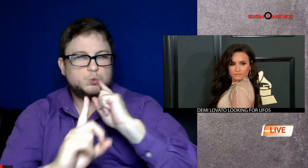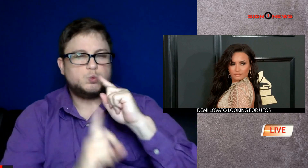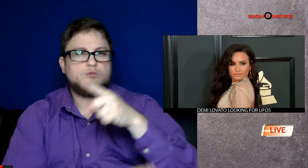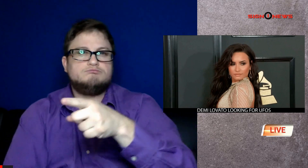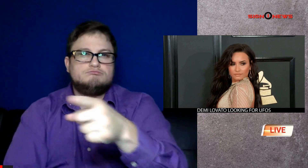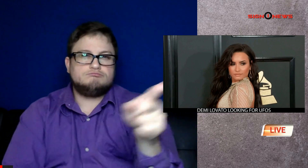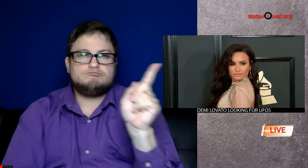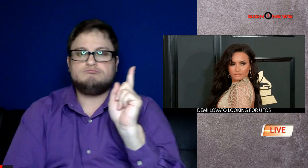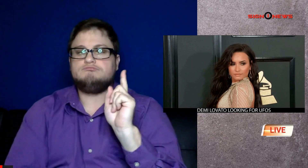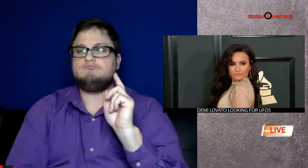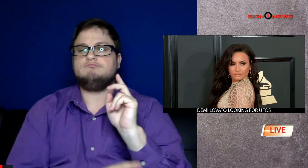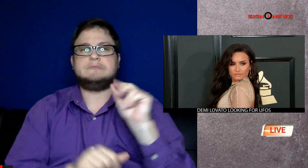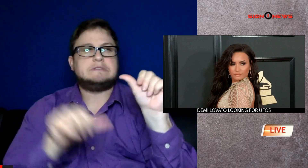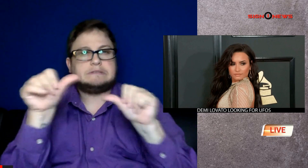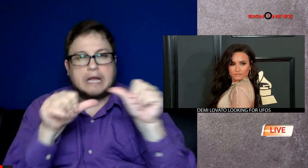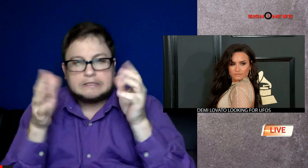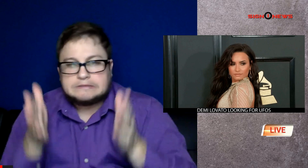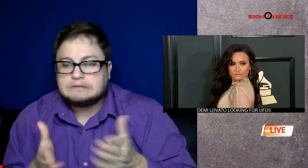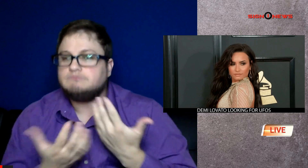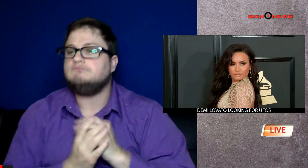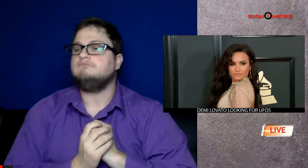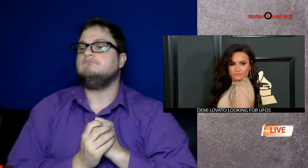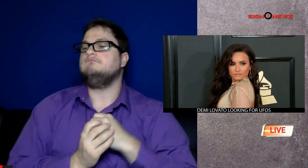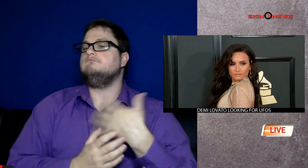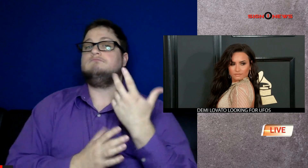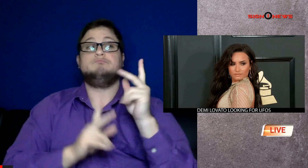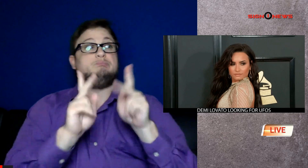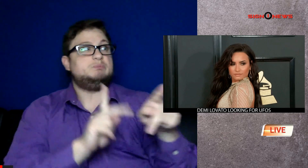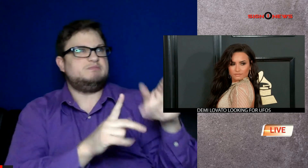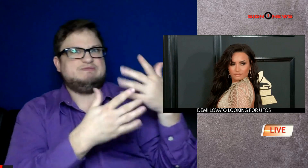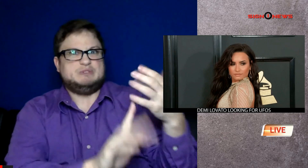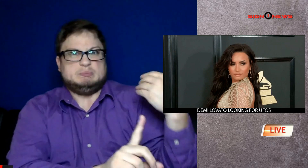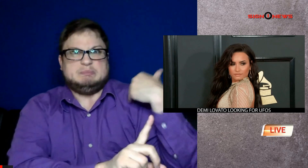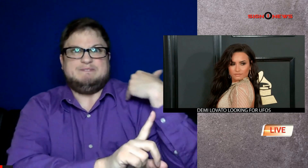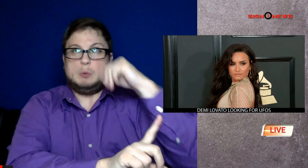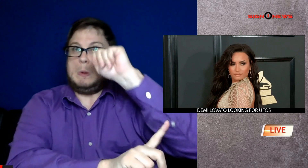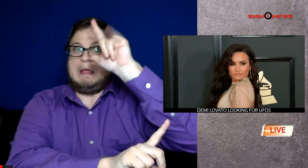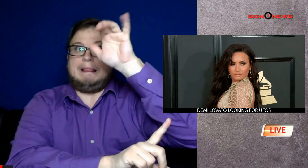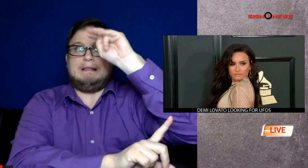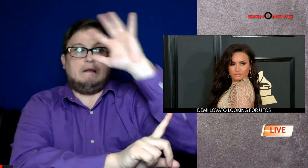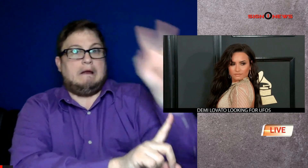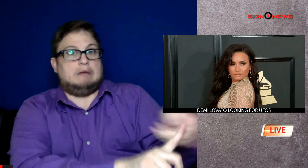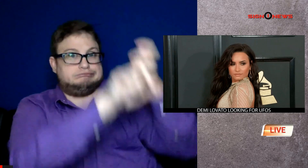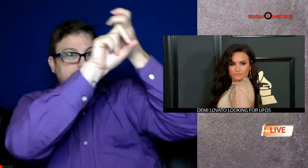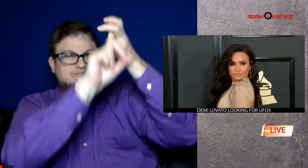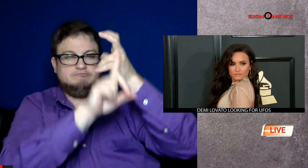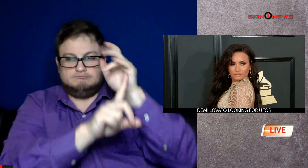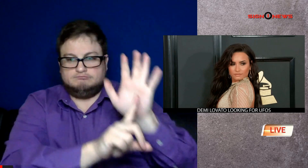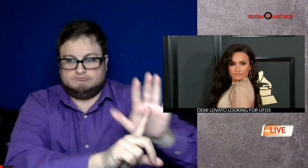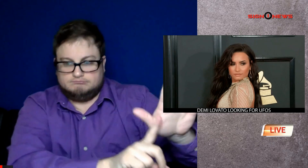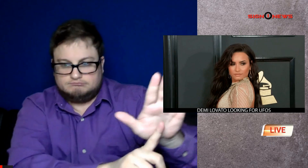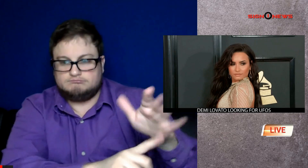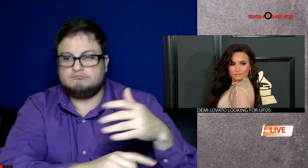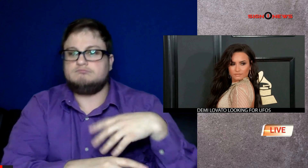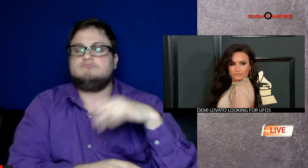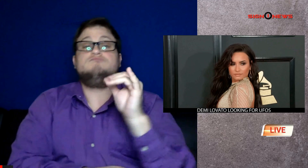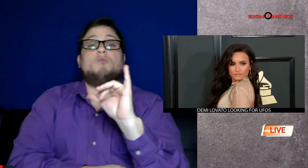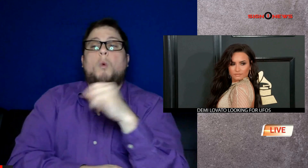According to the show description Lovato who describes herself as a true believer will interview